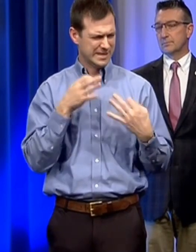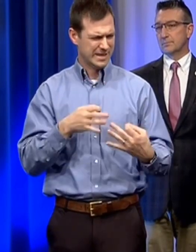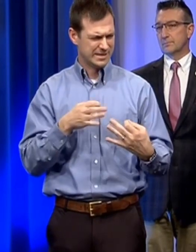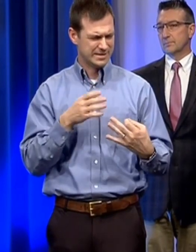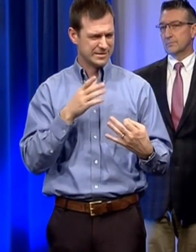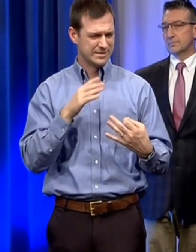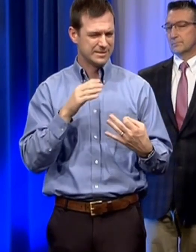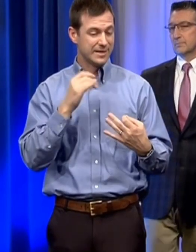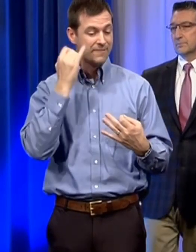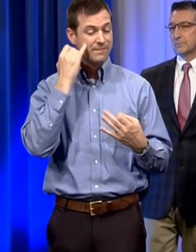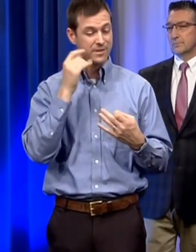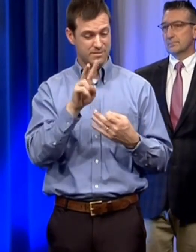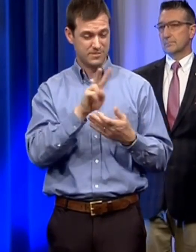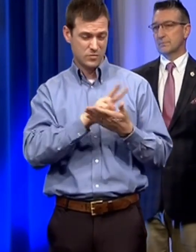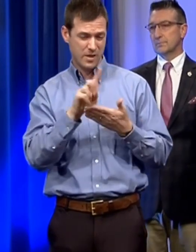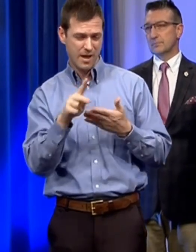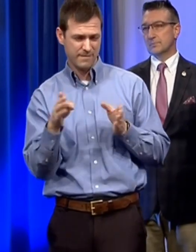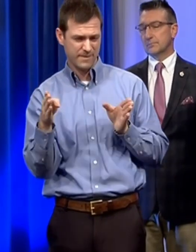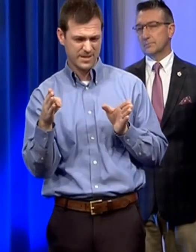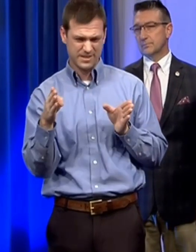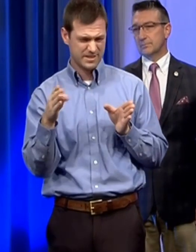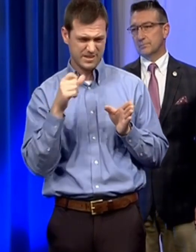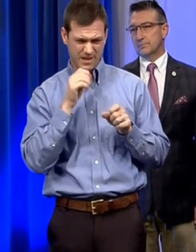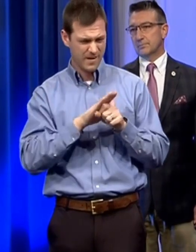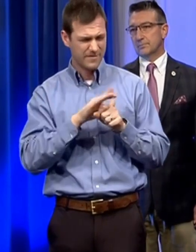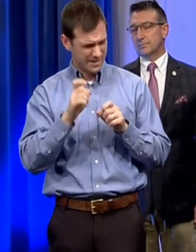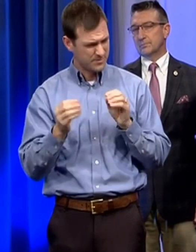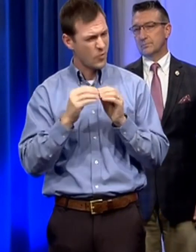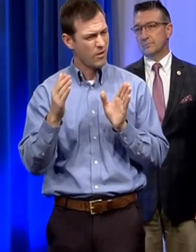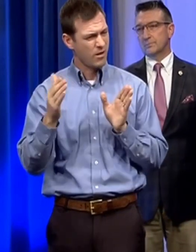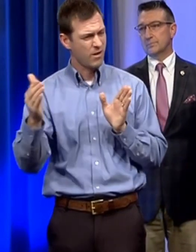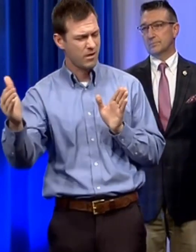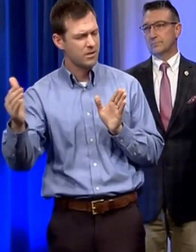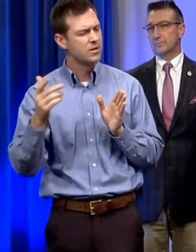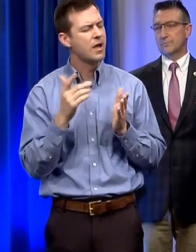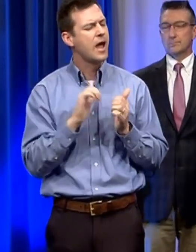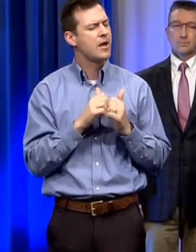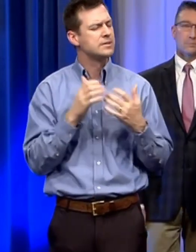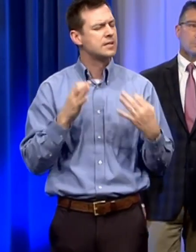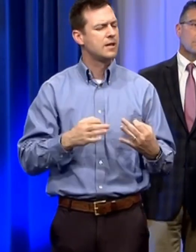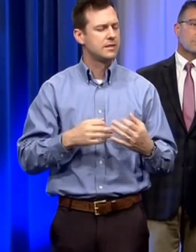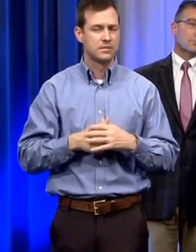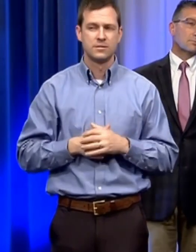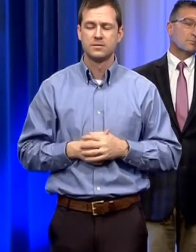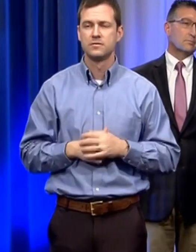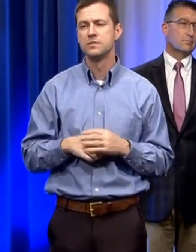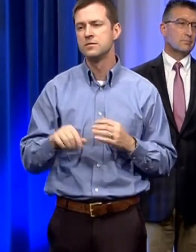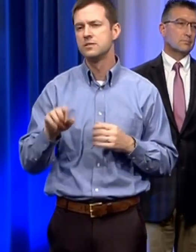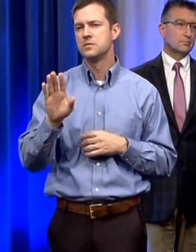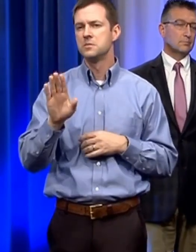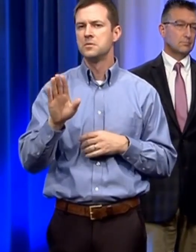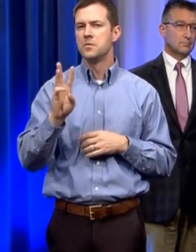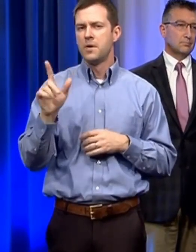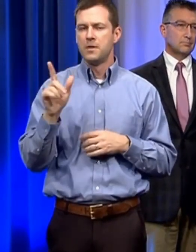the the closure for another week or whatever the case may be what are those factors that are going to determine that well obviously between now